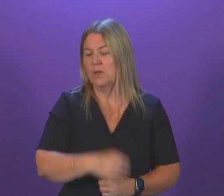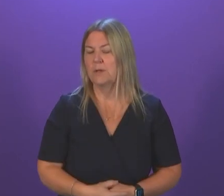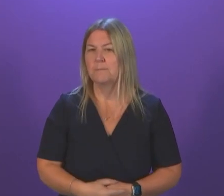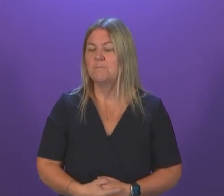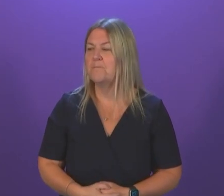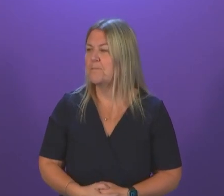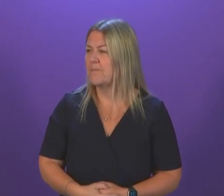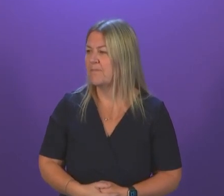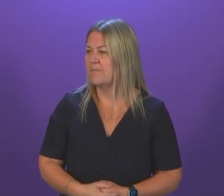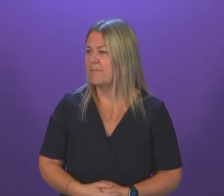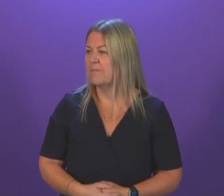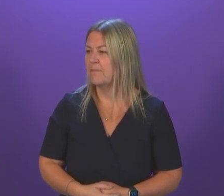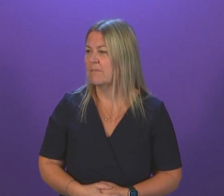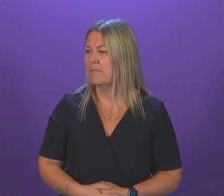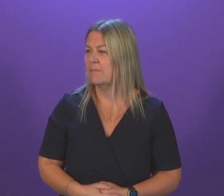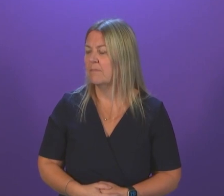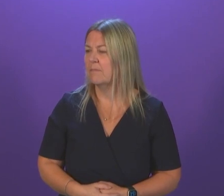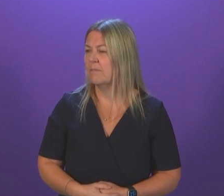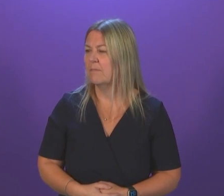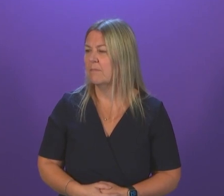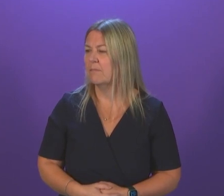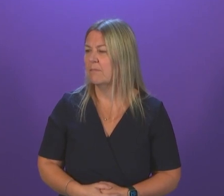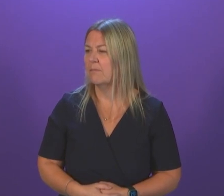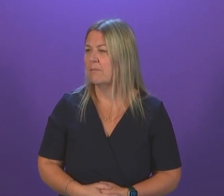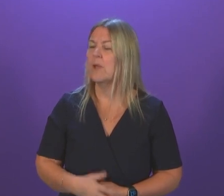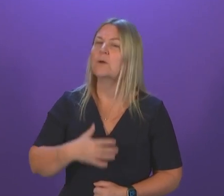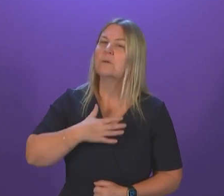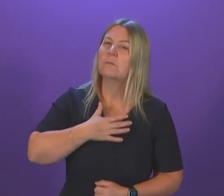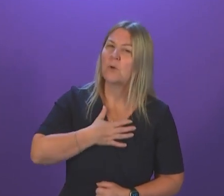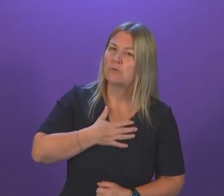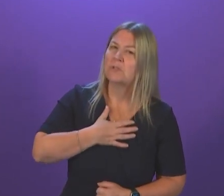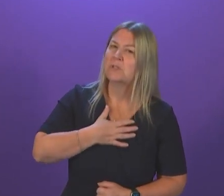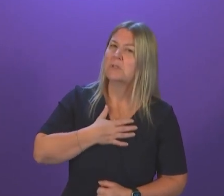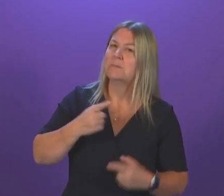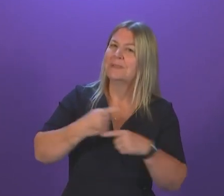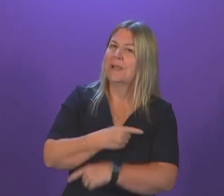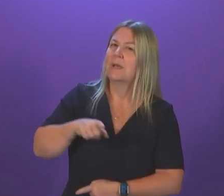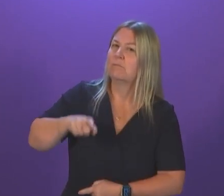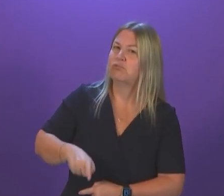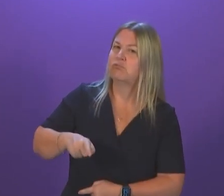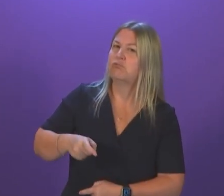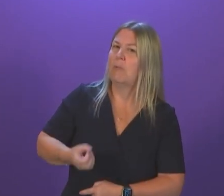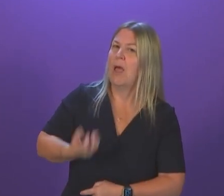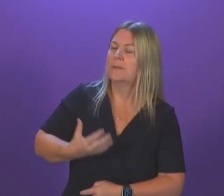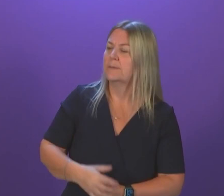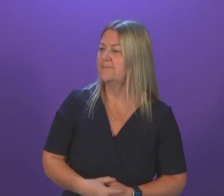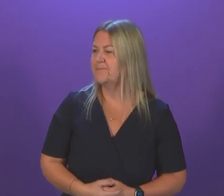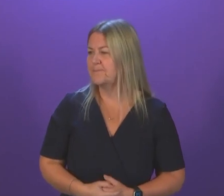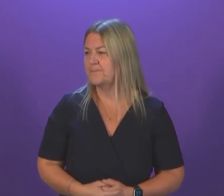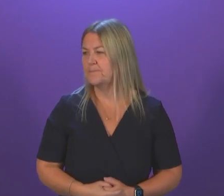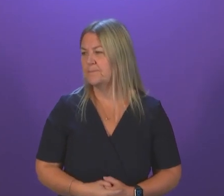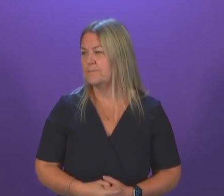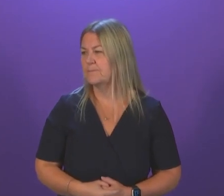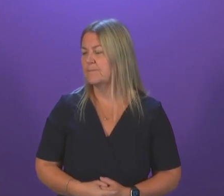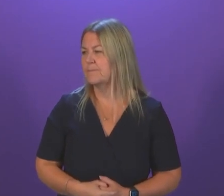Sorry presiding officer, my light went on. It's for a question later on after supplementation. Thank you Ms Gossel. We move to